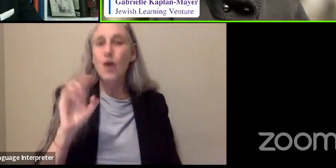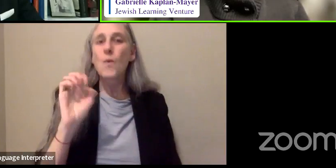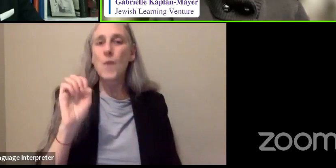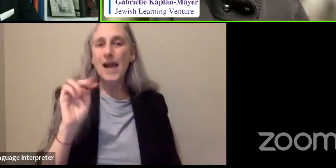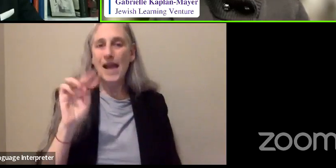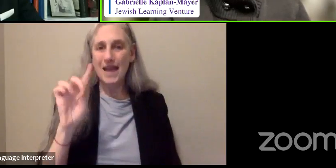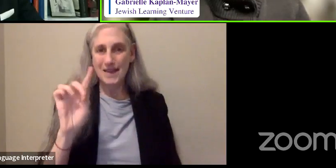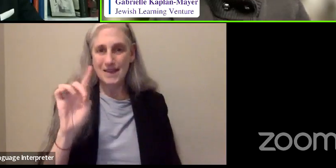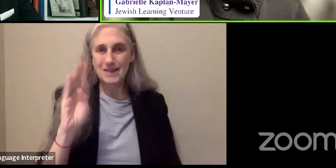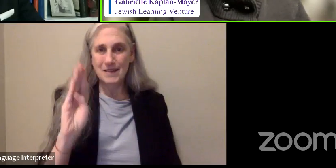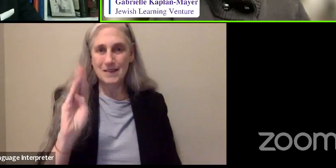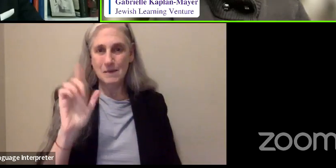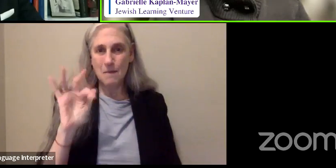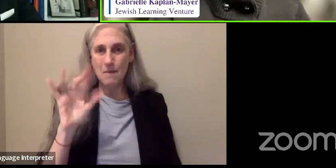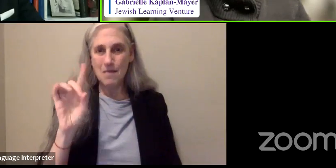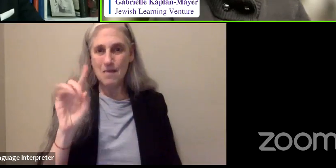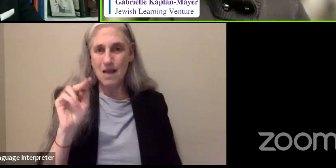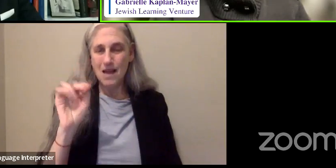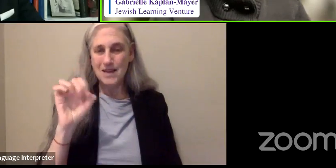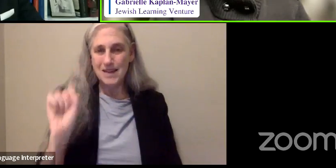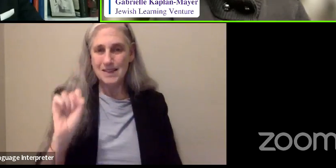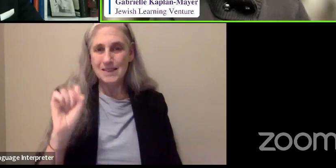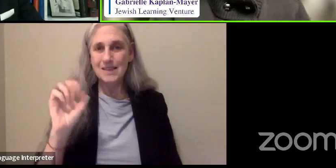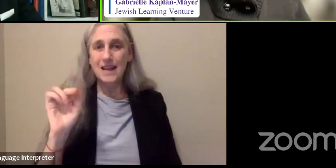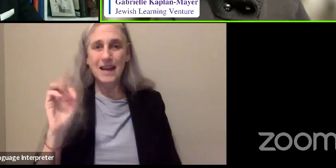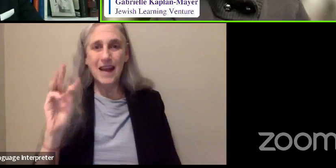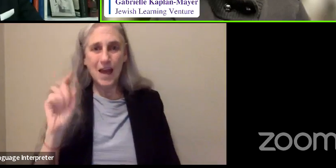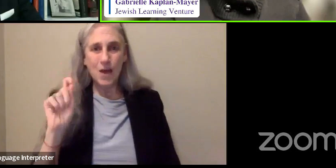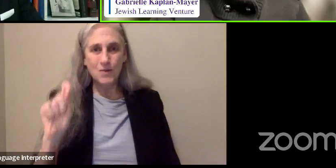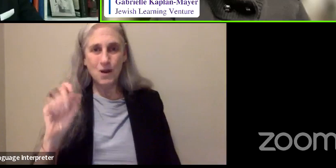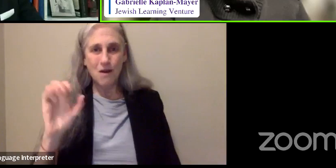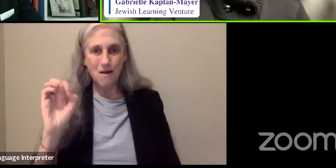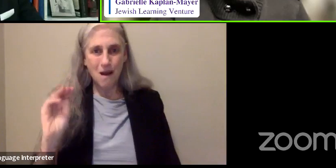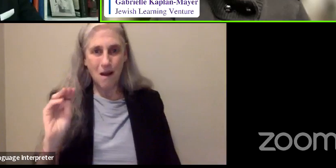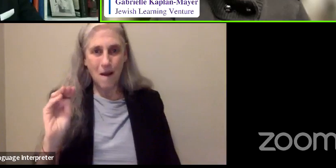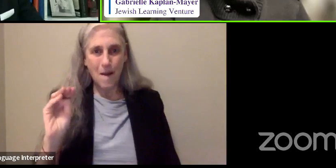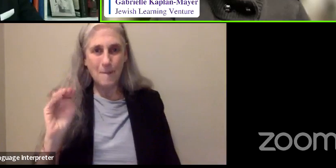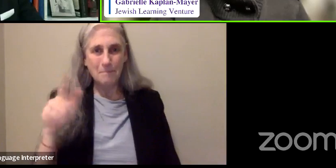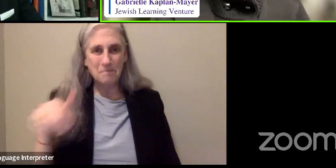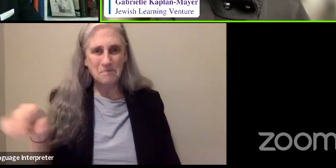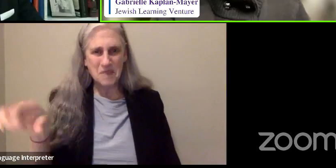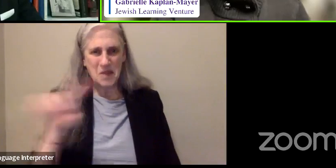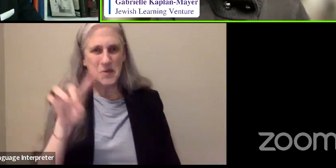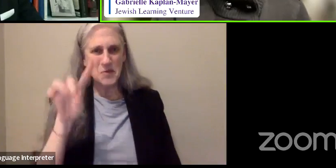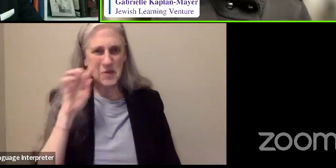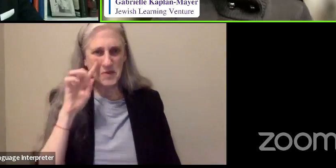.com so you can learn more about what Dr. Greenberg's describing.